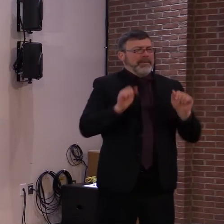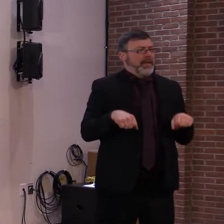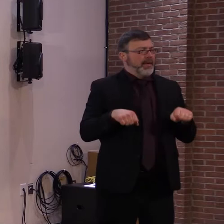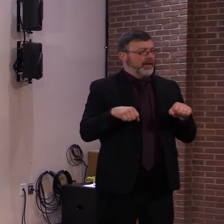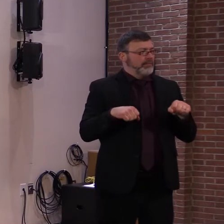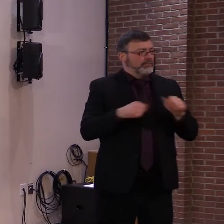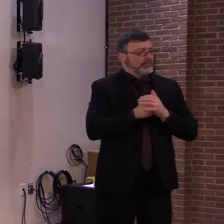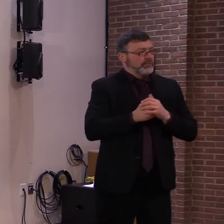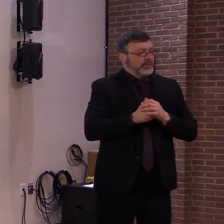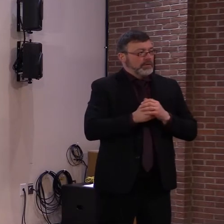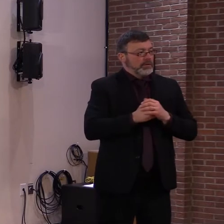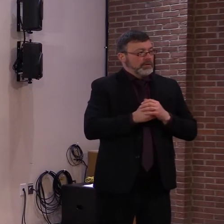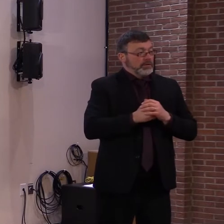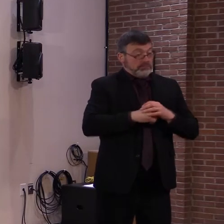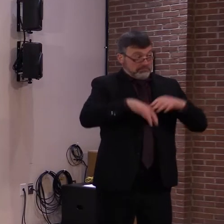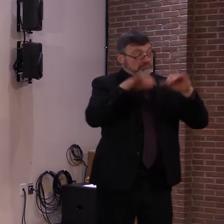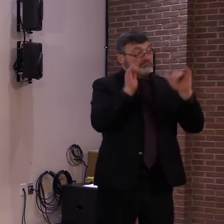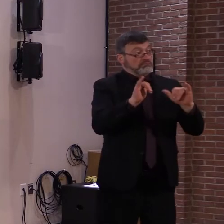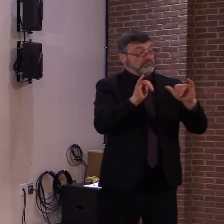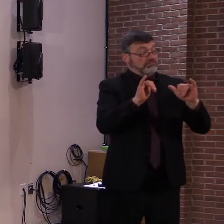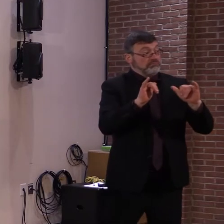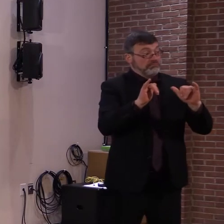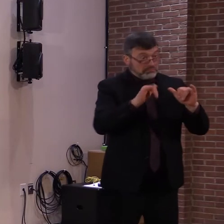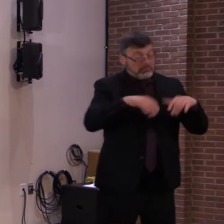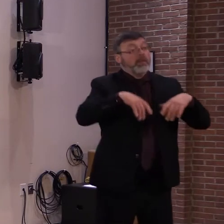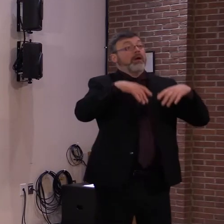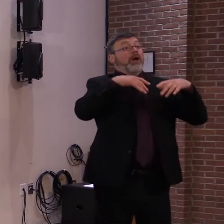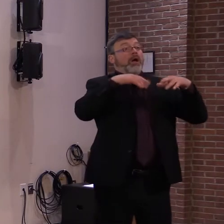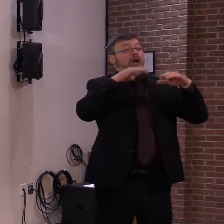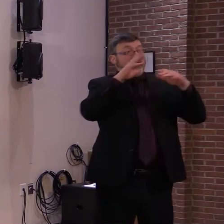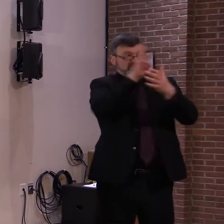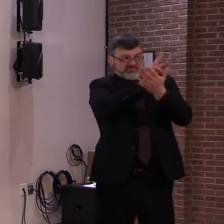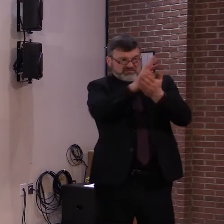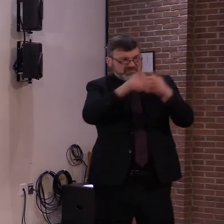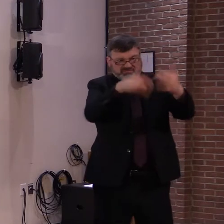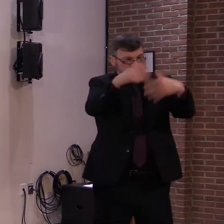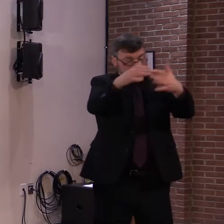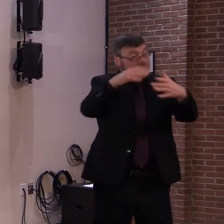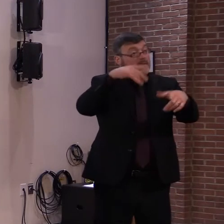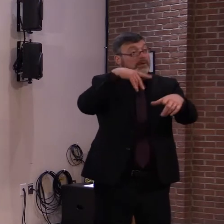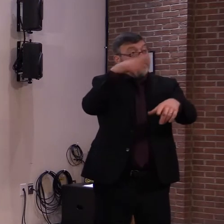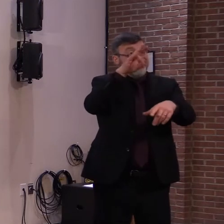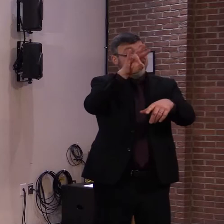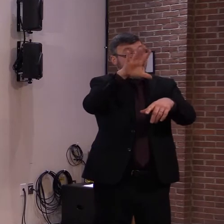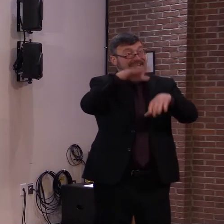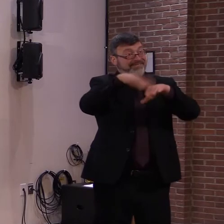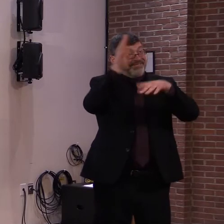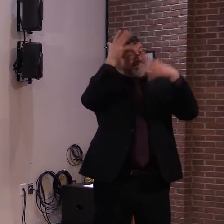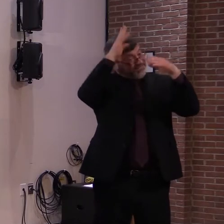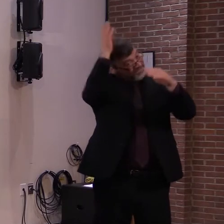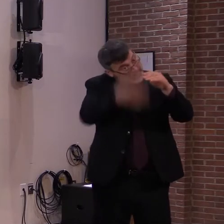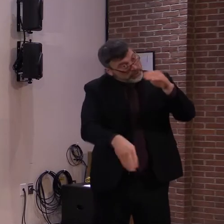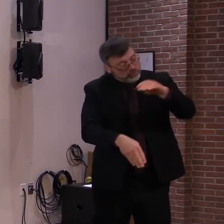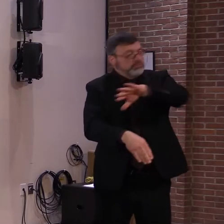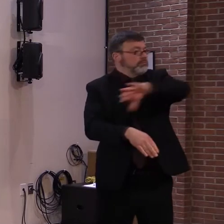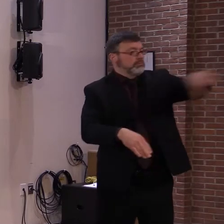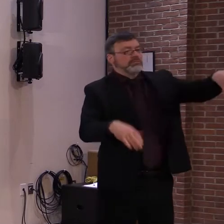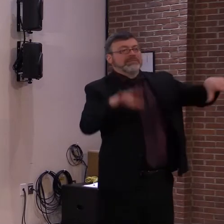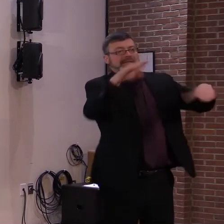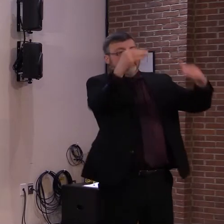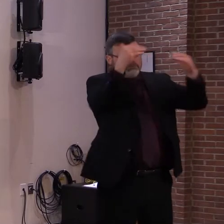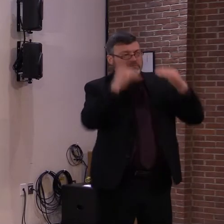using the same system with adjustments based upon lessons learned from the first age grouping and then